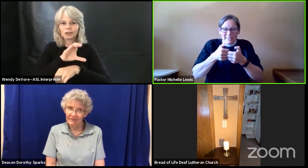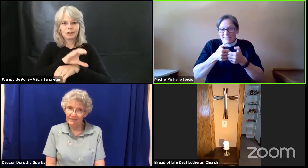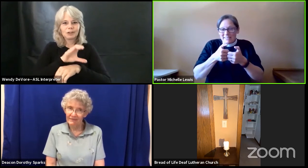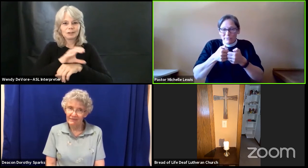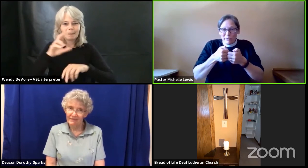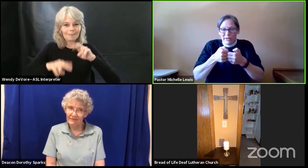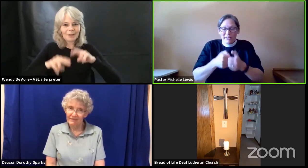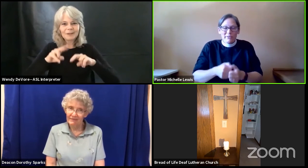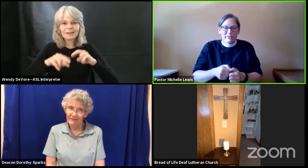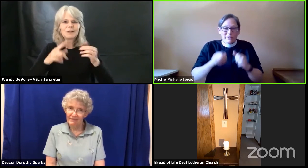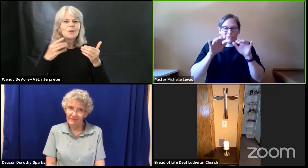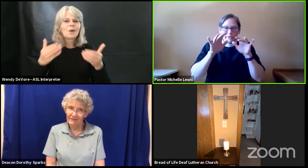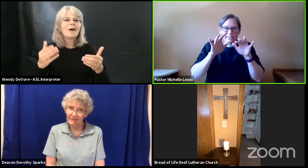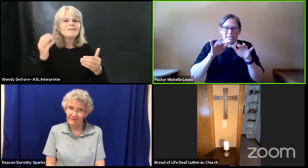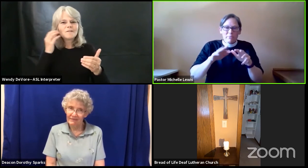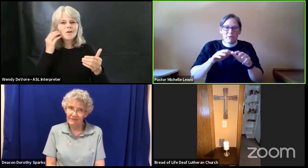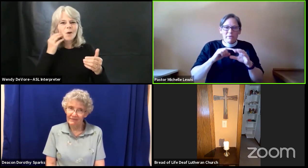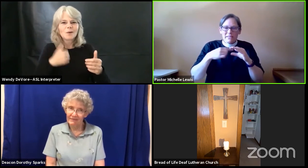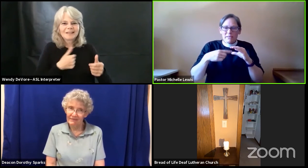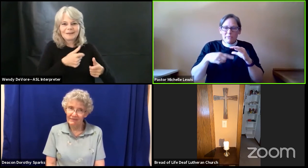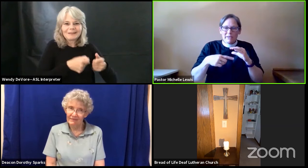text someone or quick type up an email